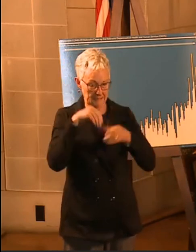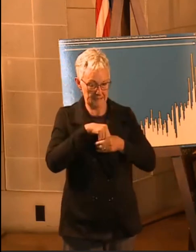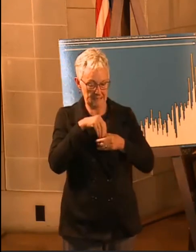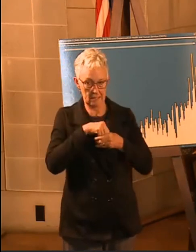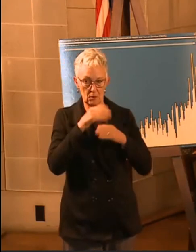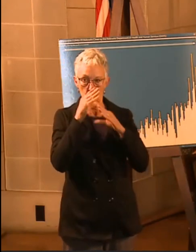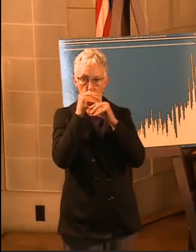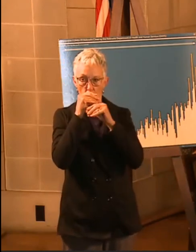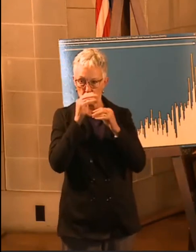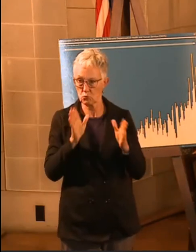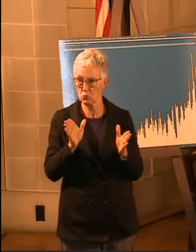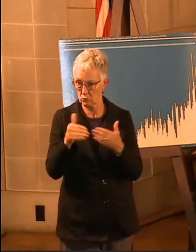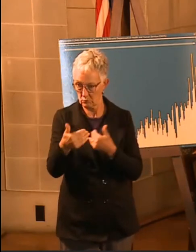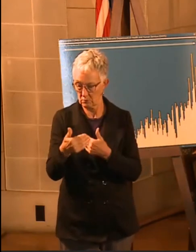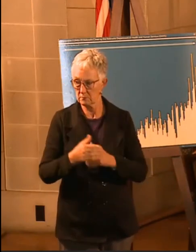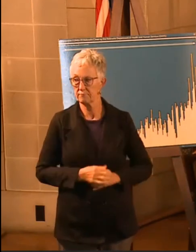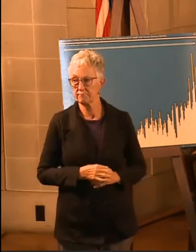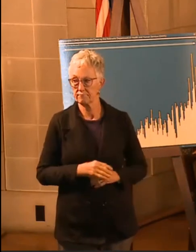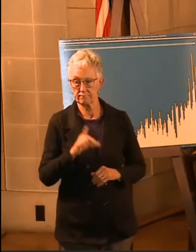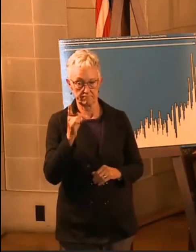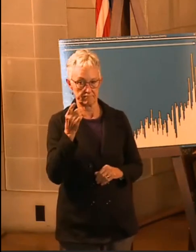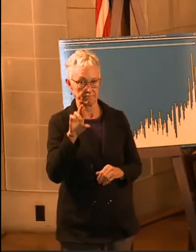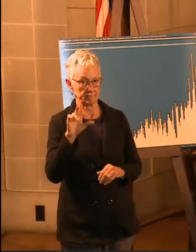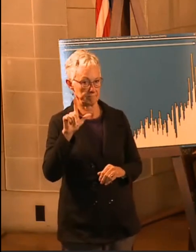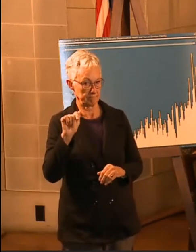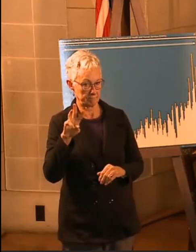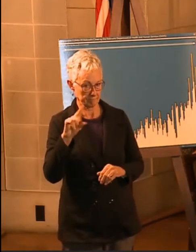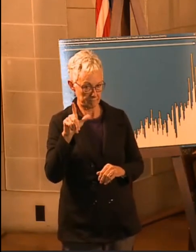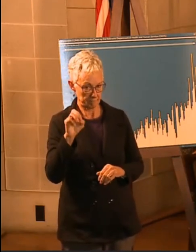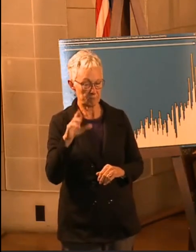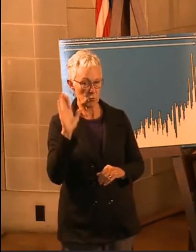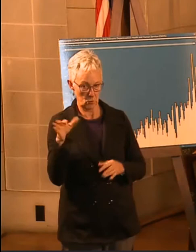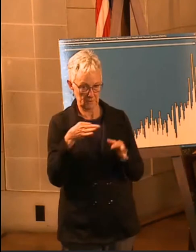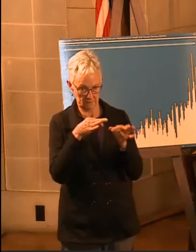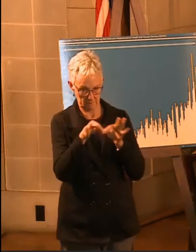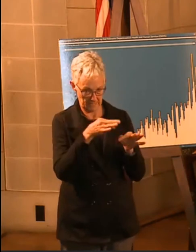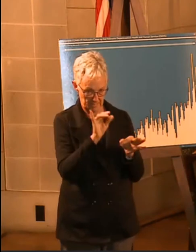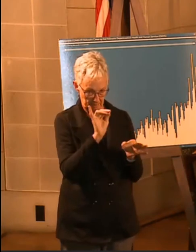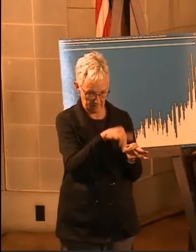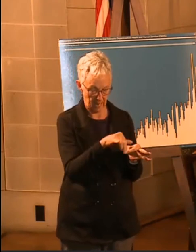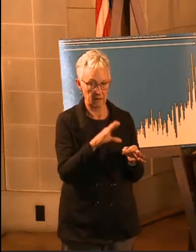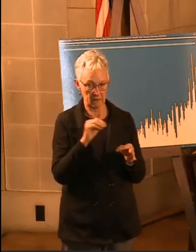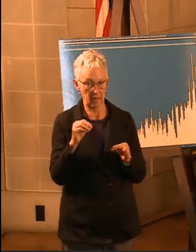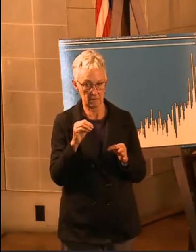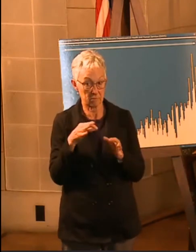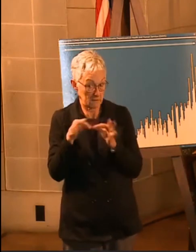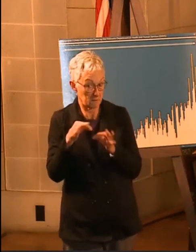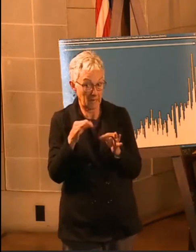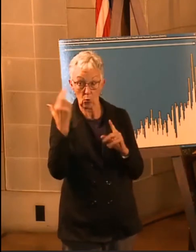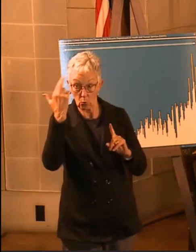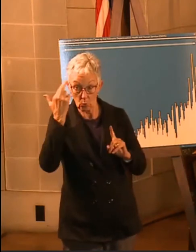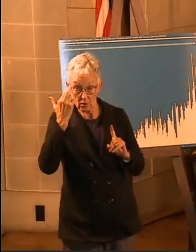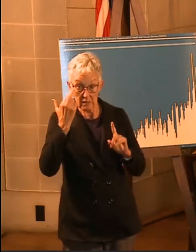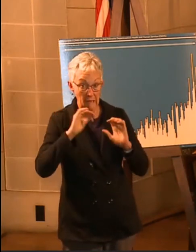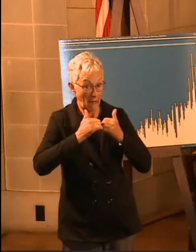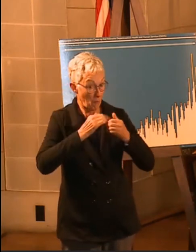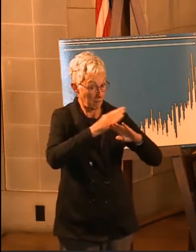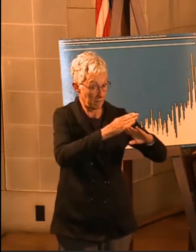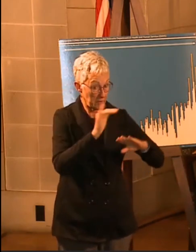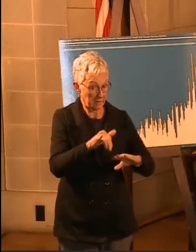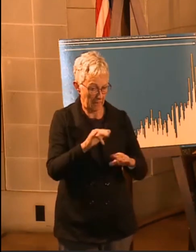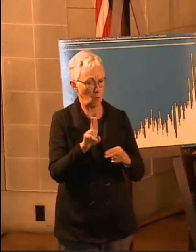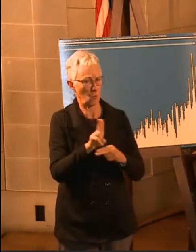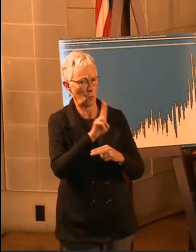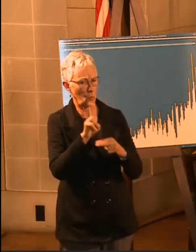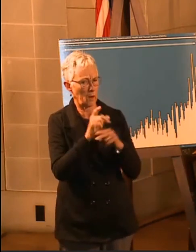And Dr. Lawler is going to talk a little bit about the importance of that as well as the data, that wearing a mask works. So, if you're going to be inside, closer than